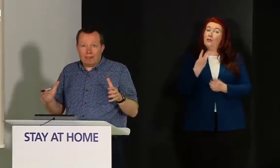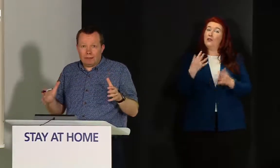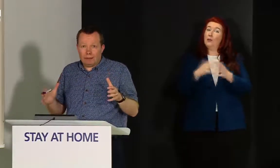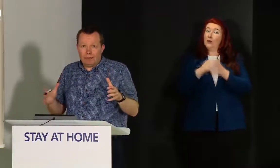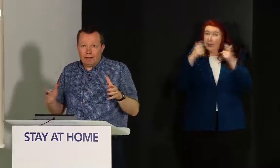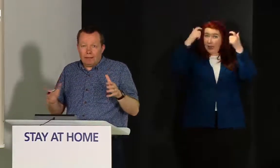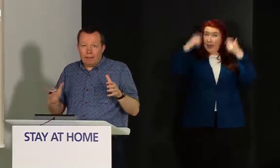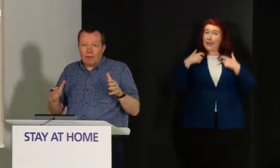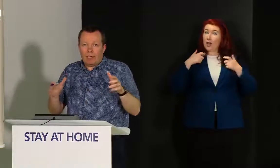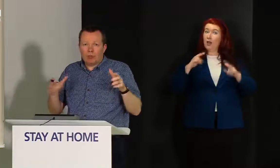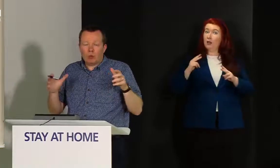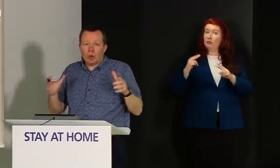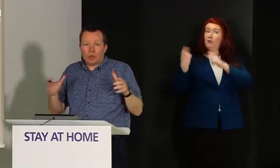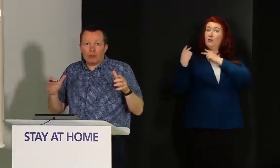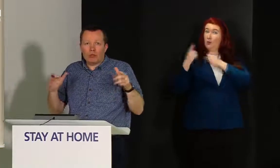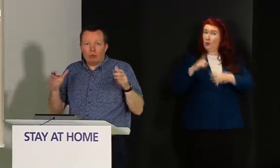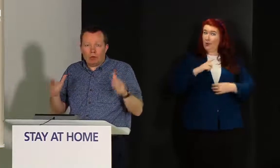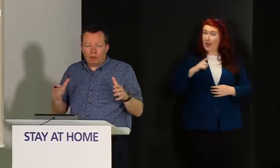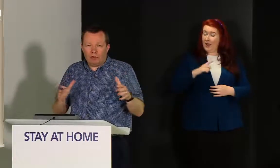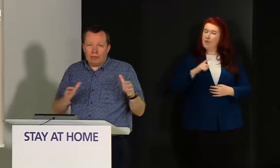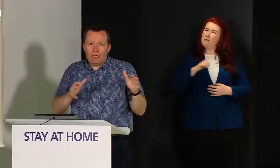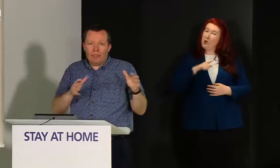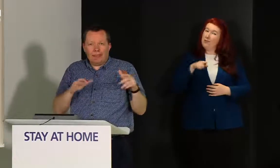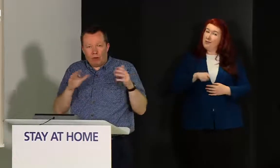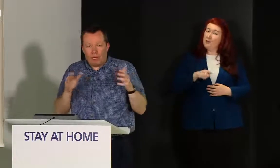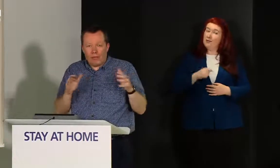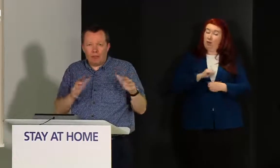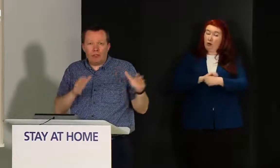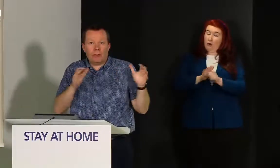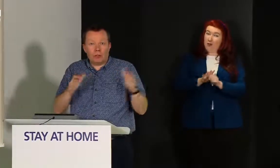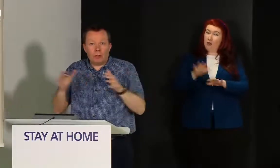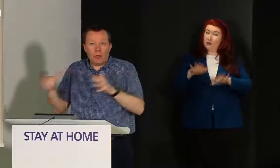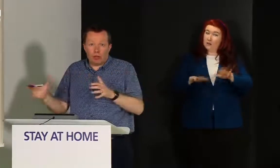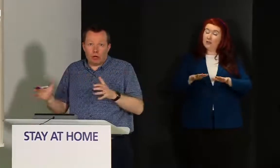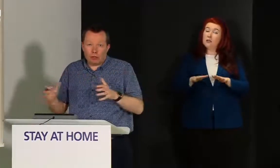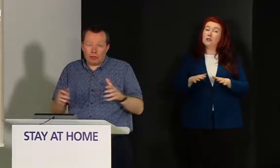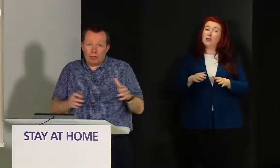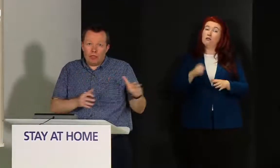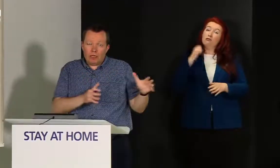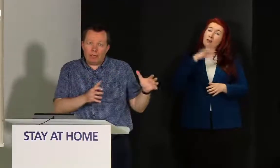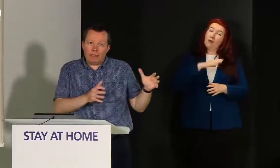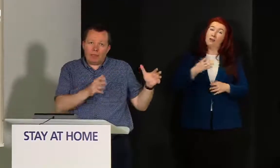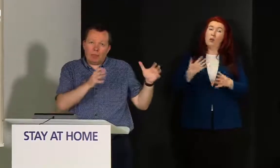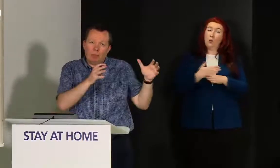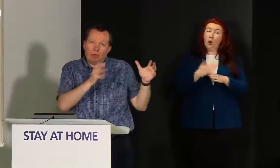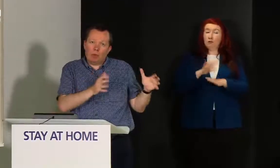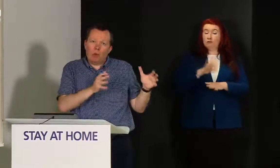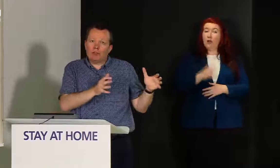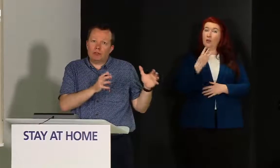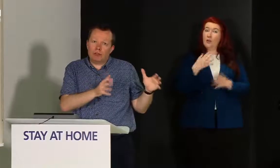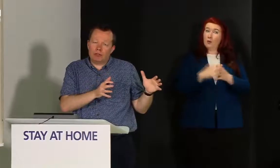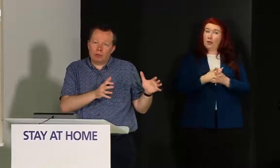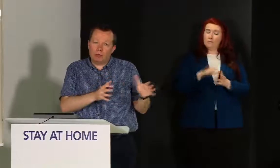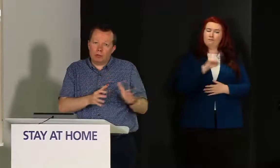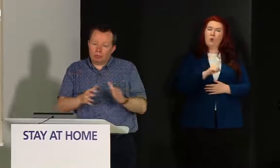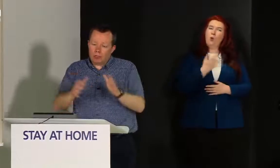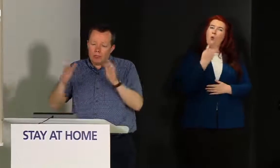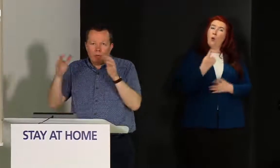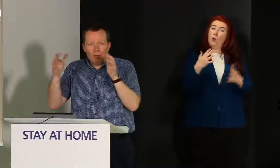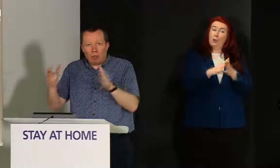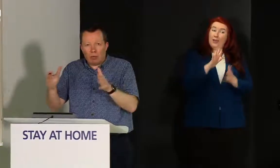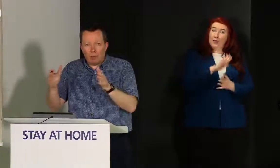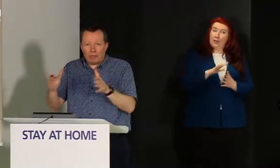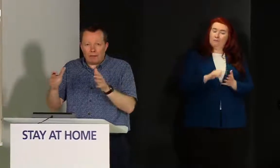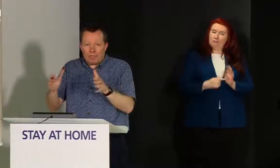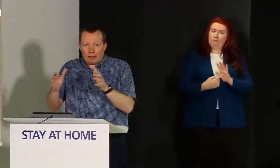coincidental this virus works roughly on average in three week chunks it takes about a week to show symptoms